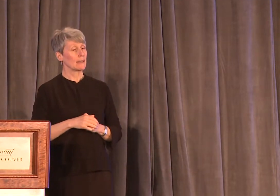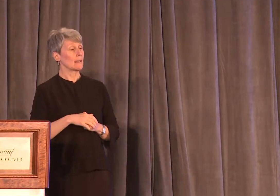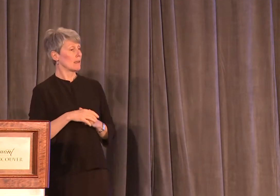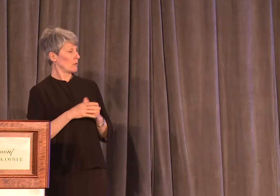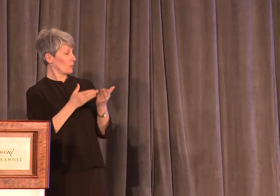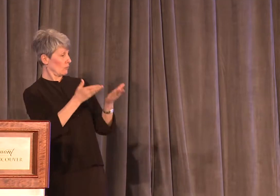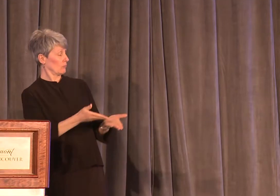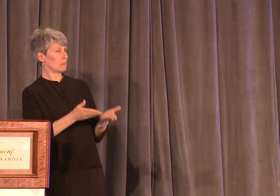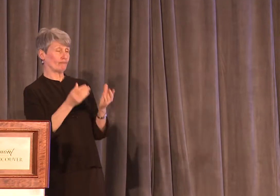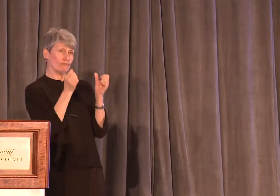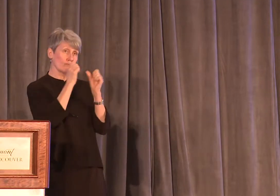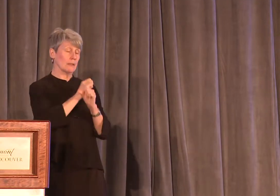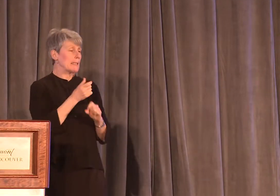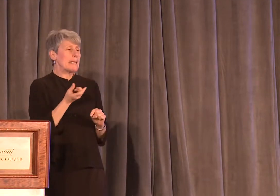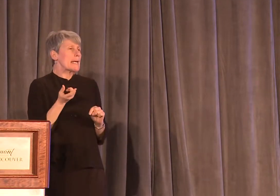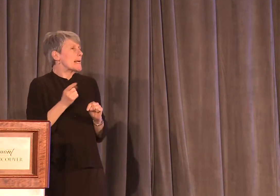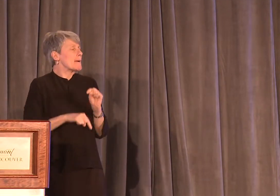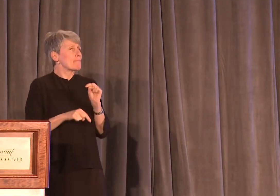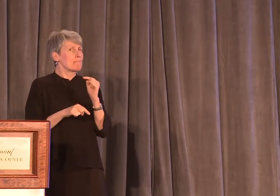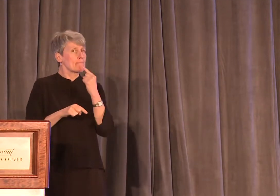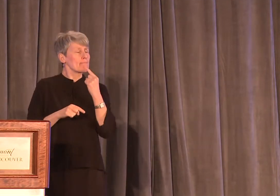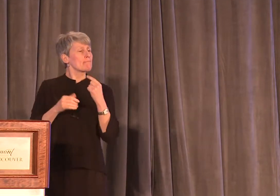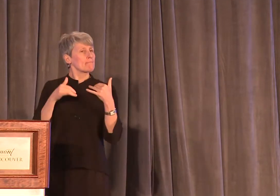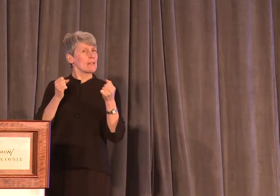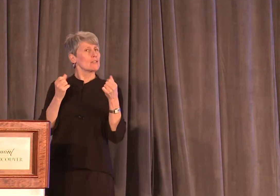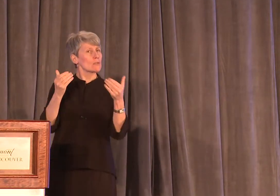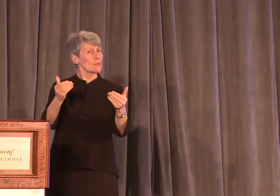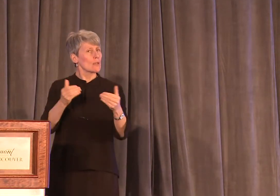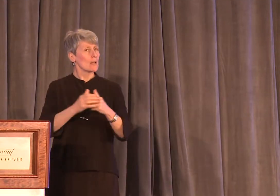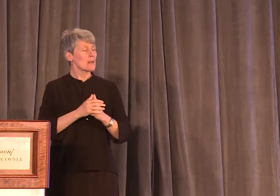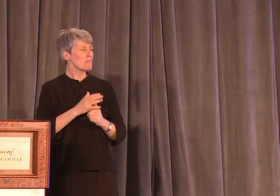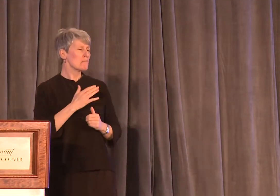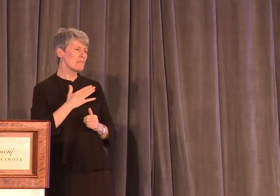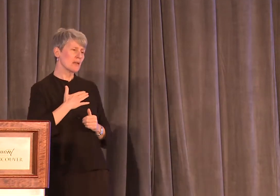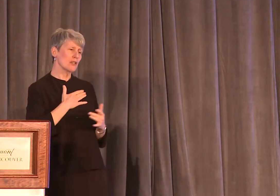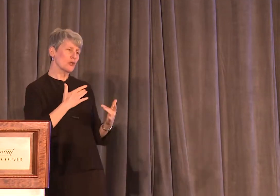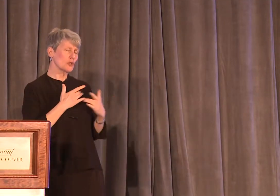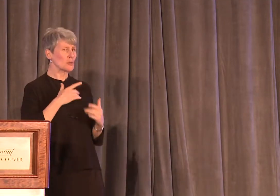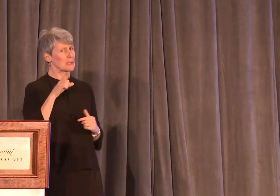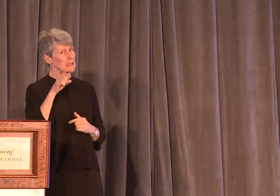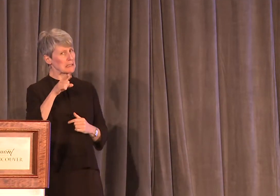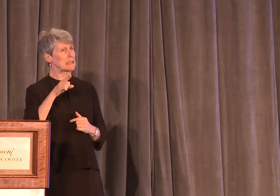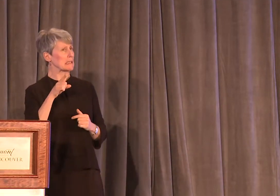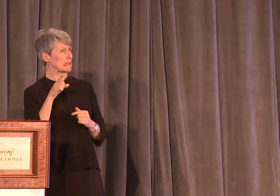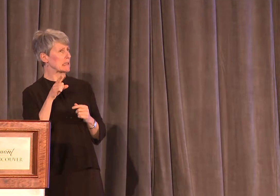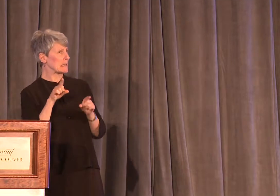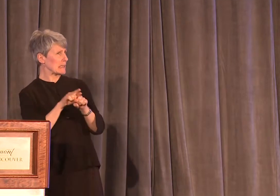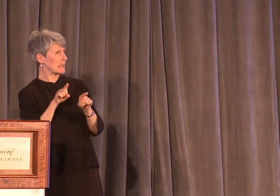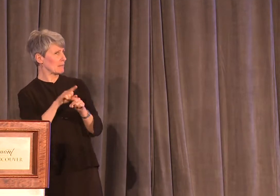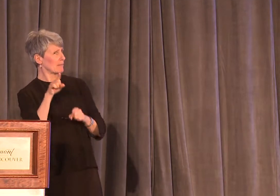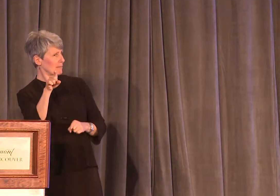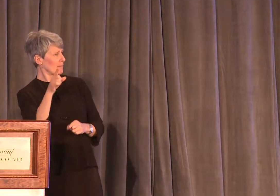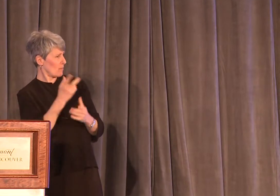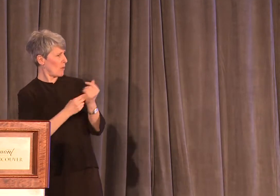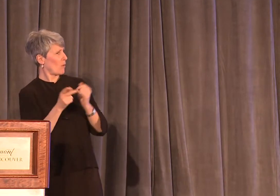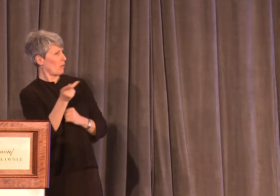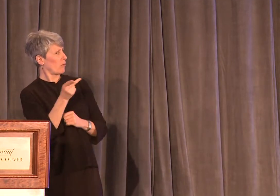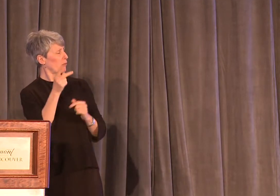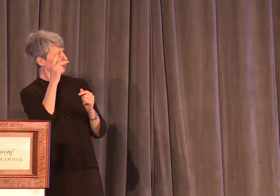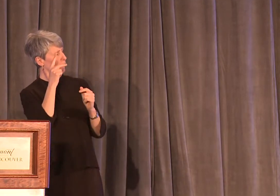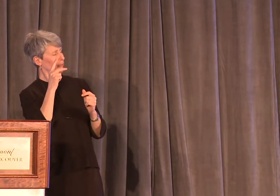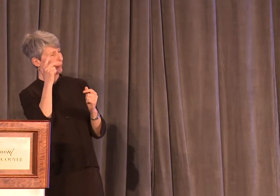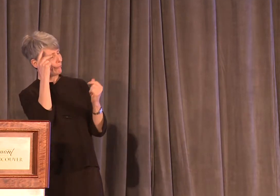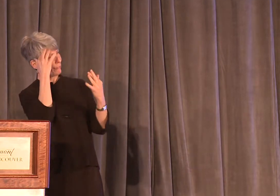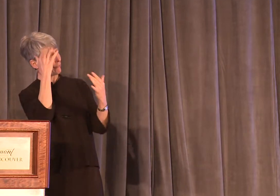highly intoxicated cannot give consent, but my only concern is that it sounds like he was intoxicated at the same time. So I